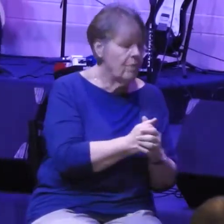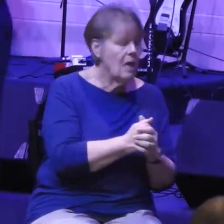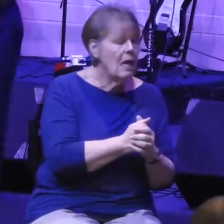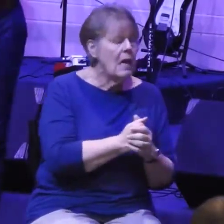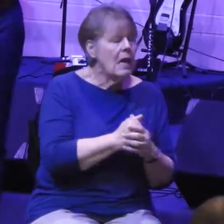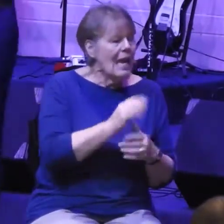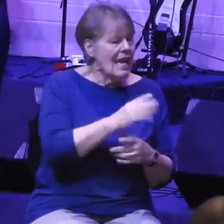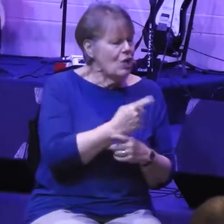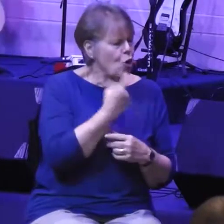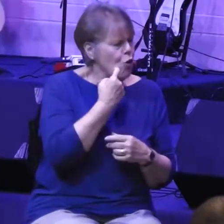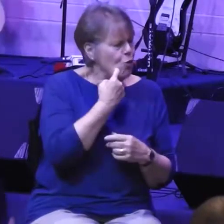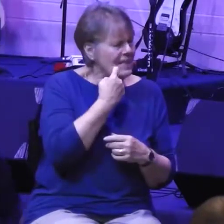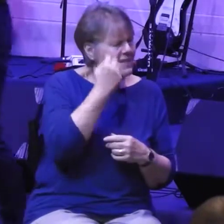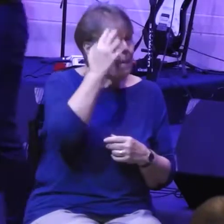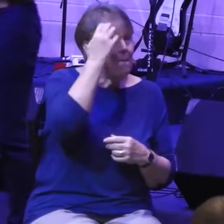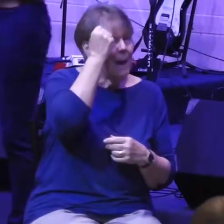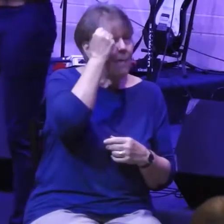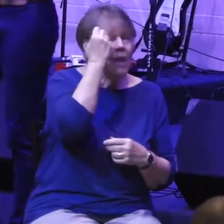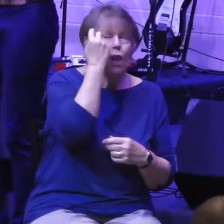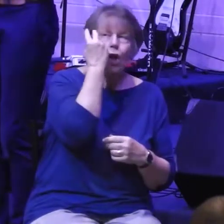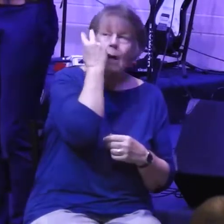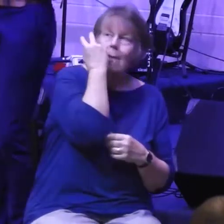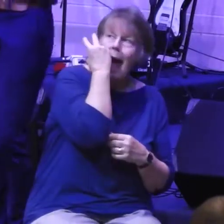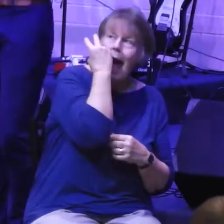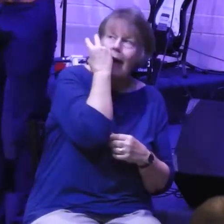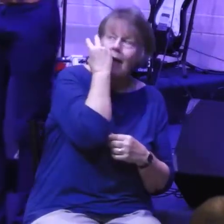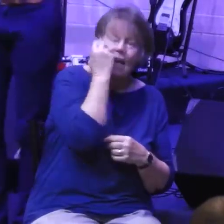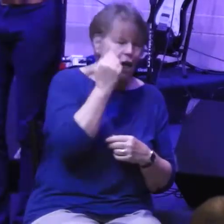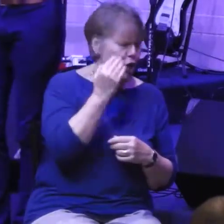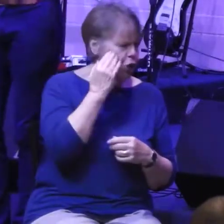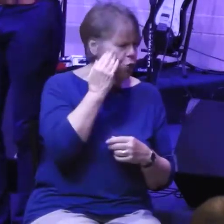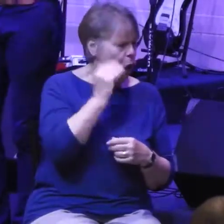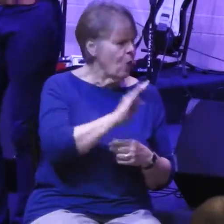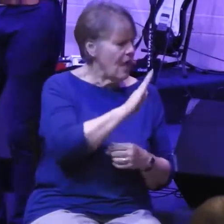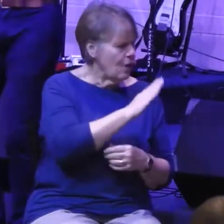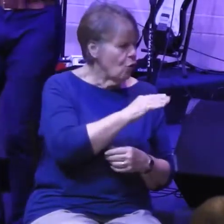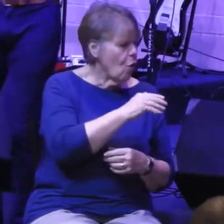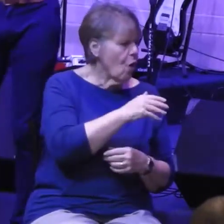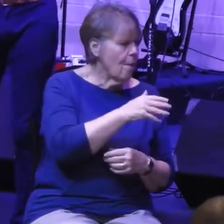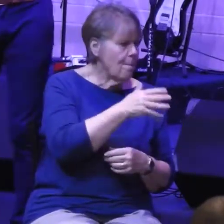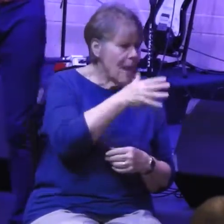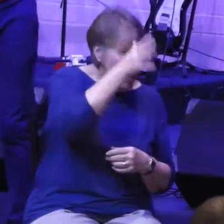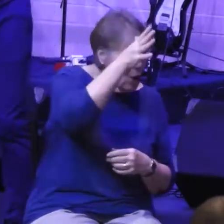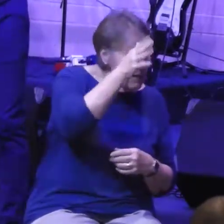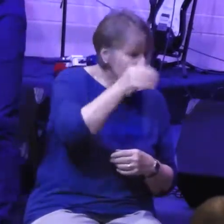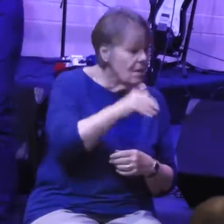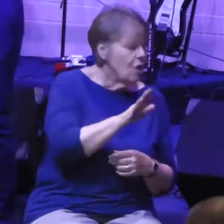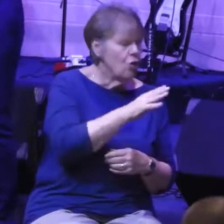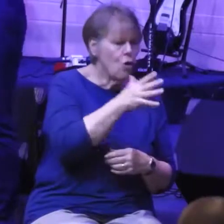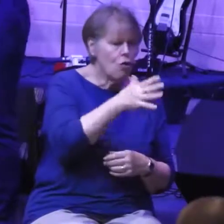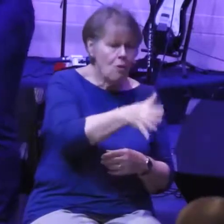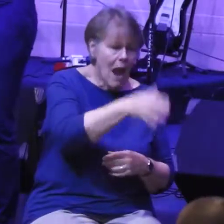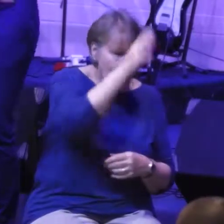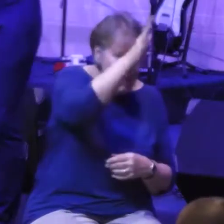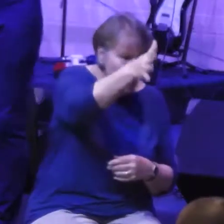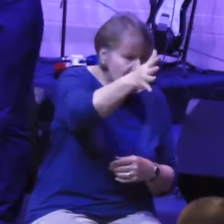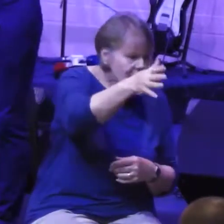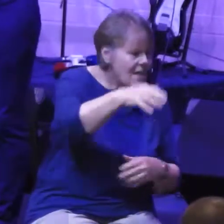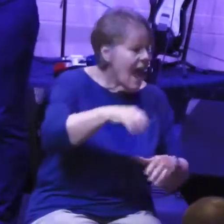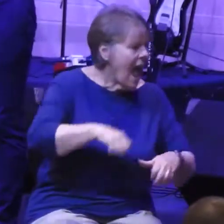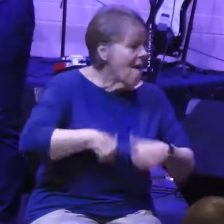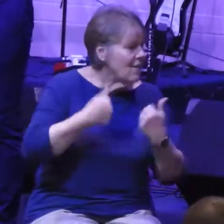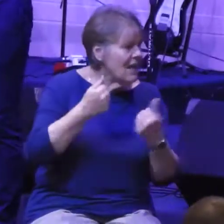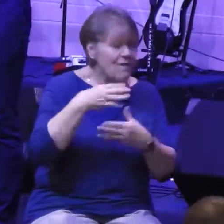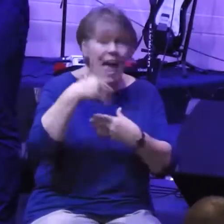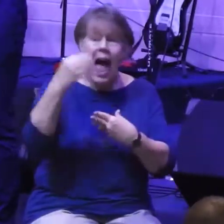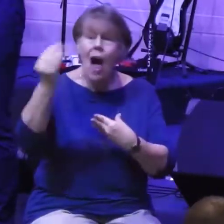your parents and grandparents had lived in exile away from their home country out of